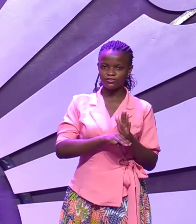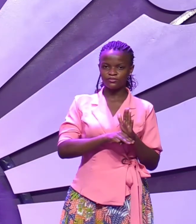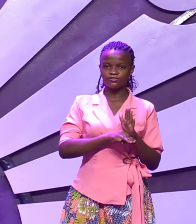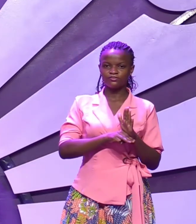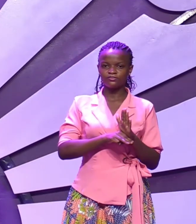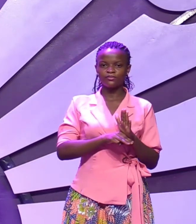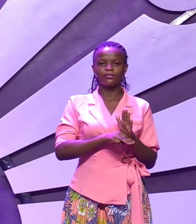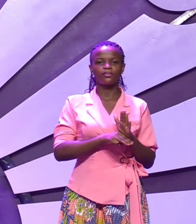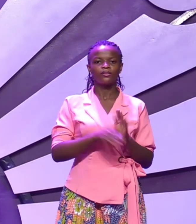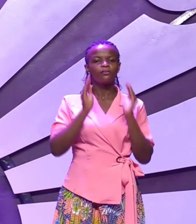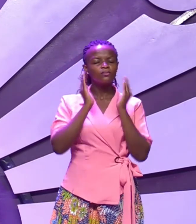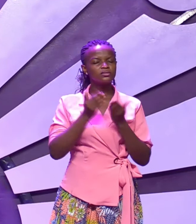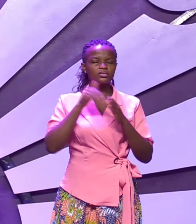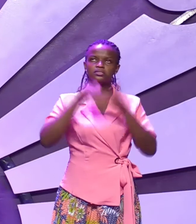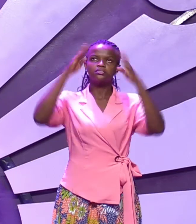Moses is in heaven